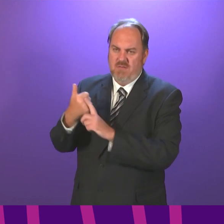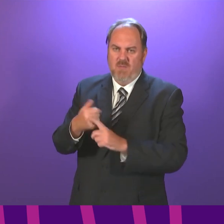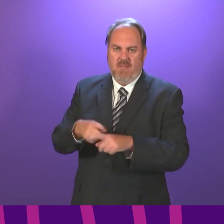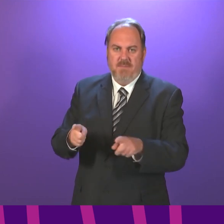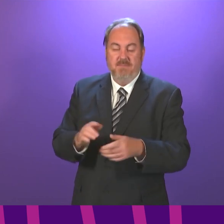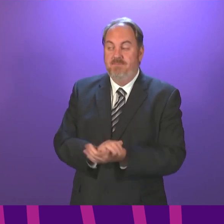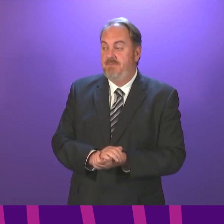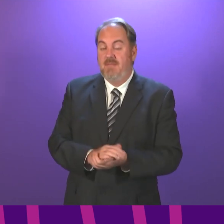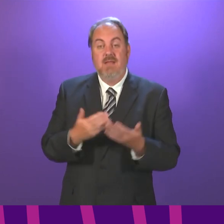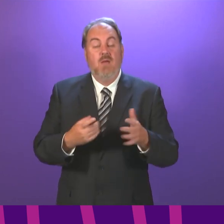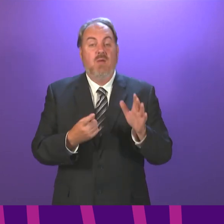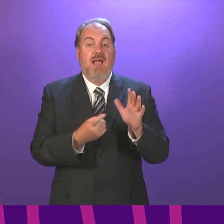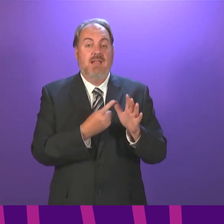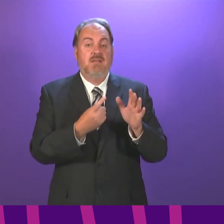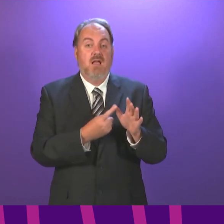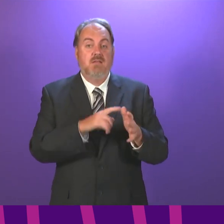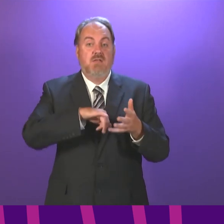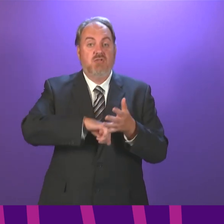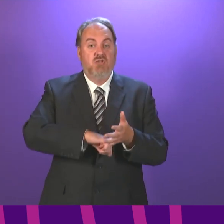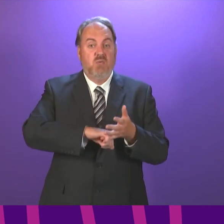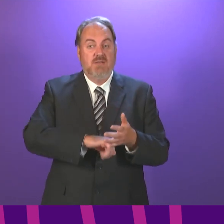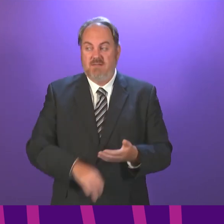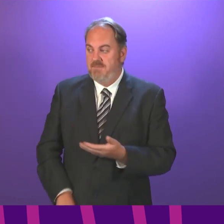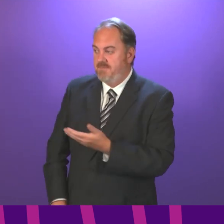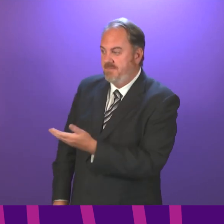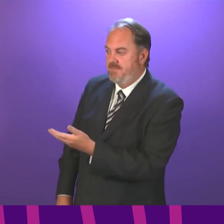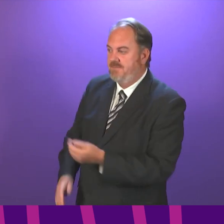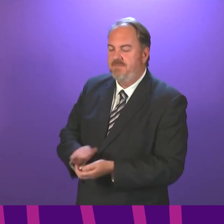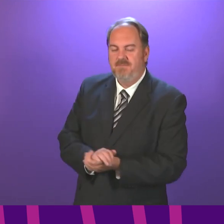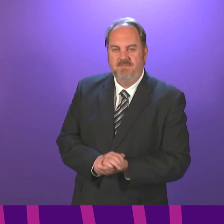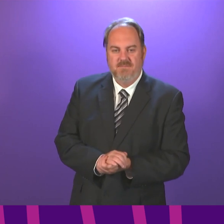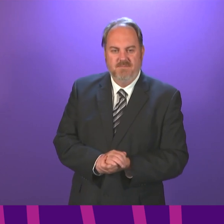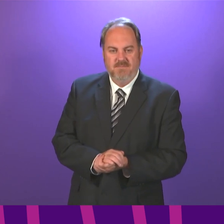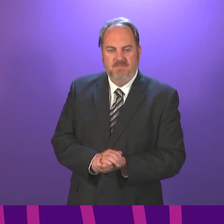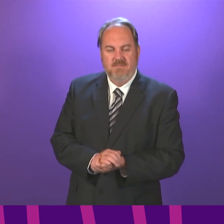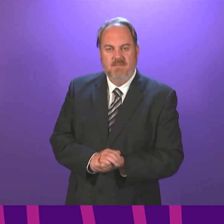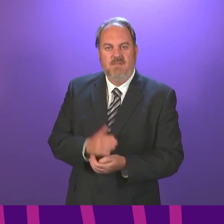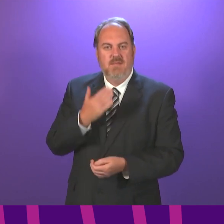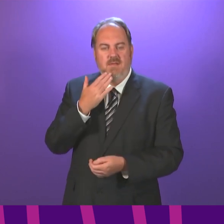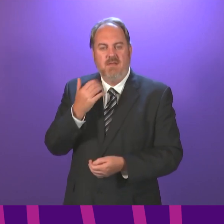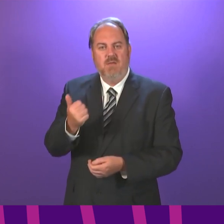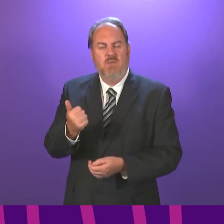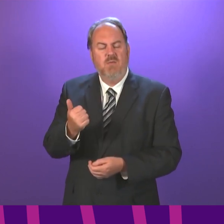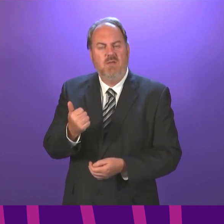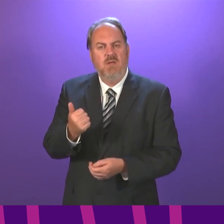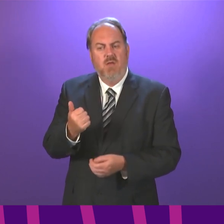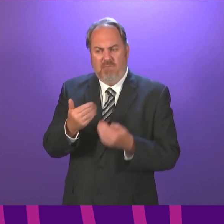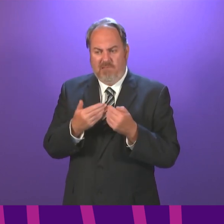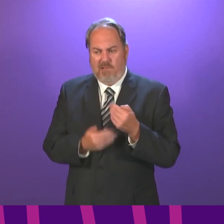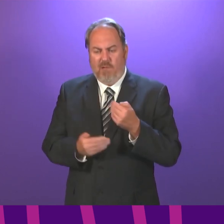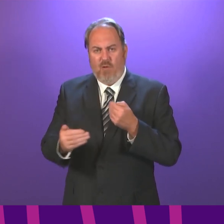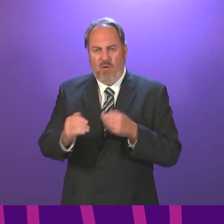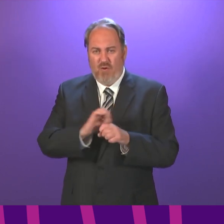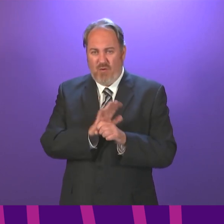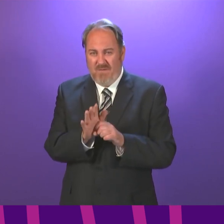Alexander Stewart, to be followed by Emma Roddick. Emma Roddick, Thank you, President of the Long Covid could be affecting